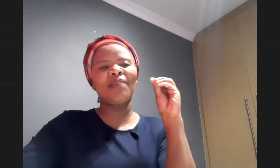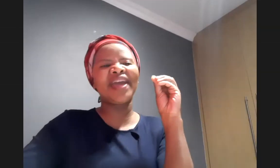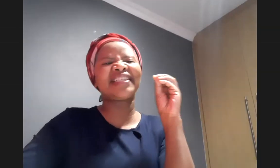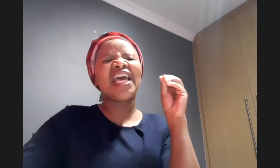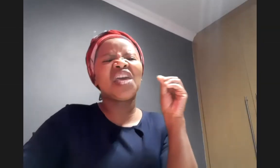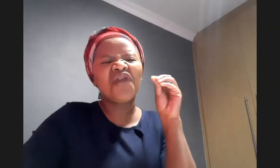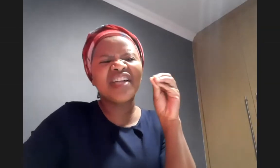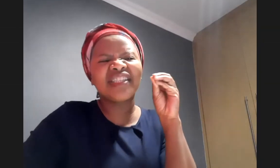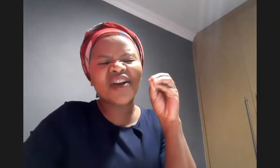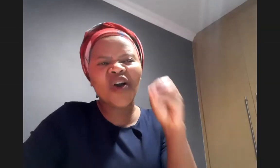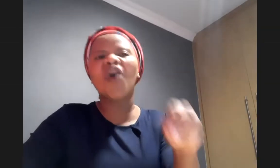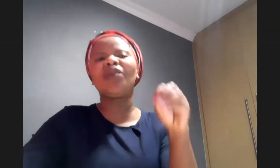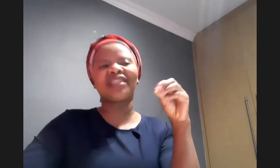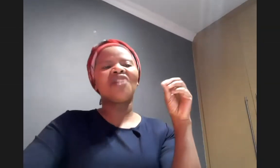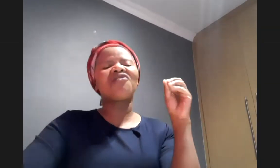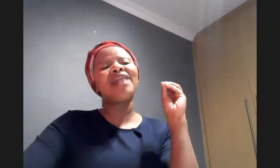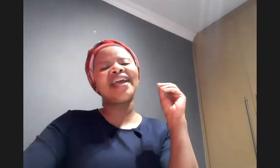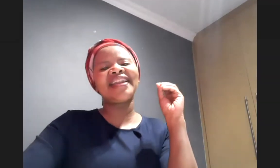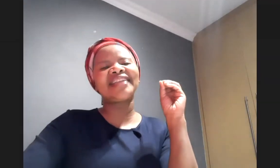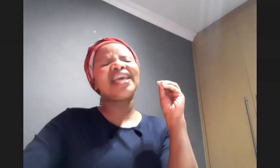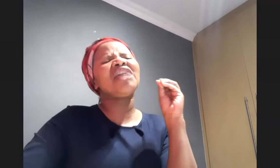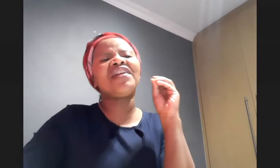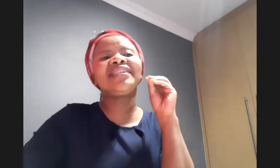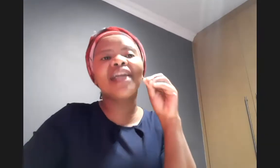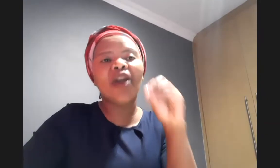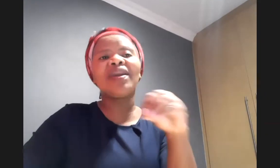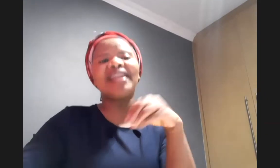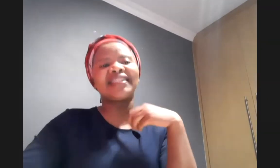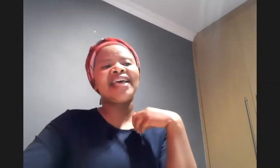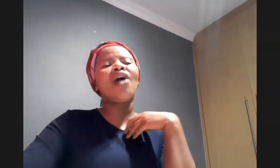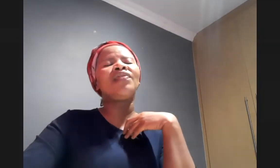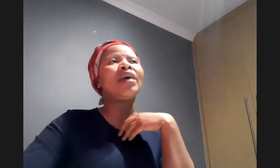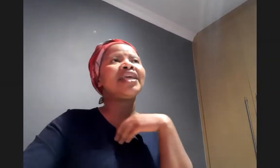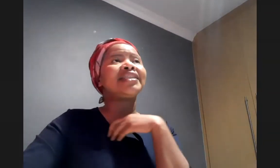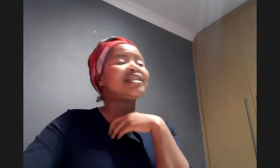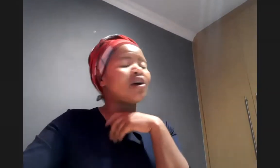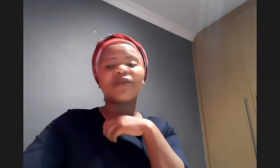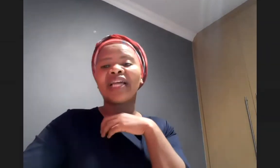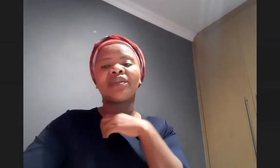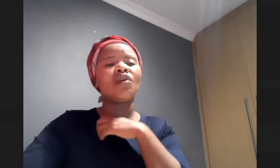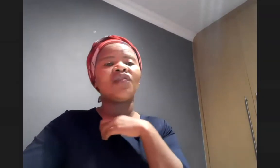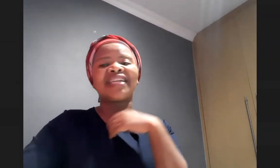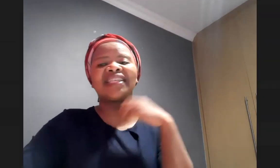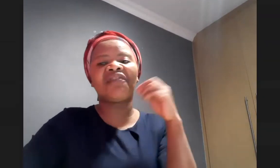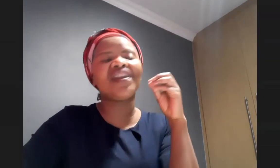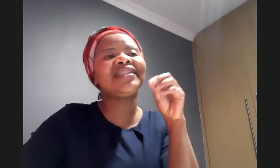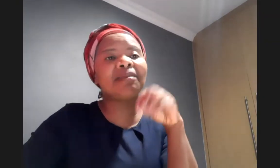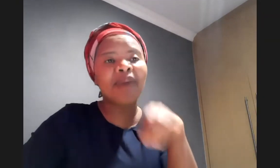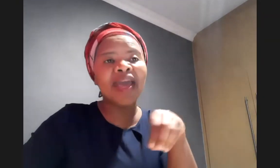pains he feels the cold from nakedness he feels the loneliness on when he's in hospital with no visitors he feels the pain